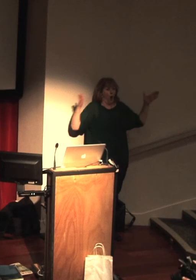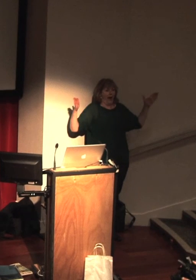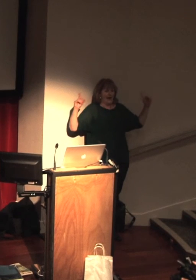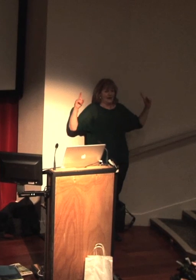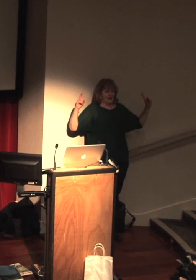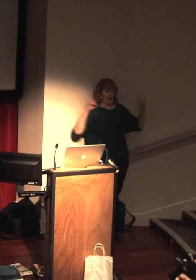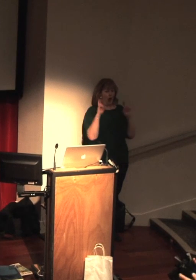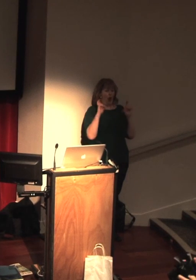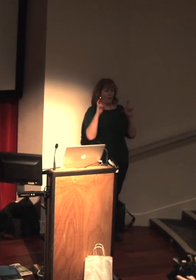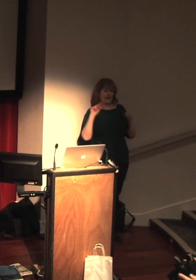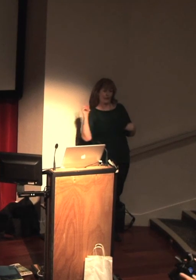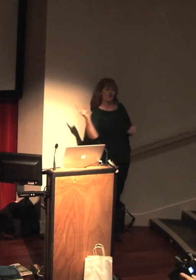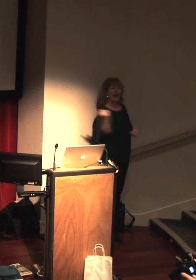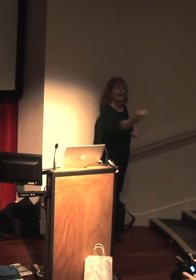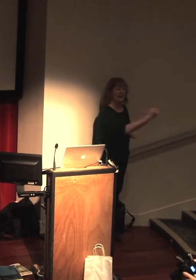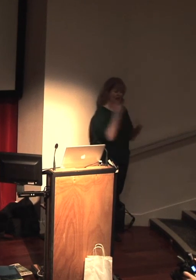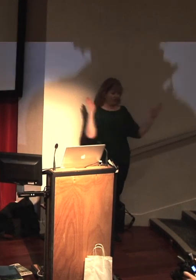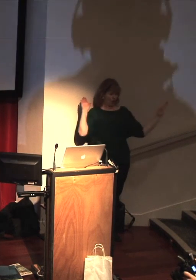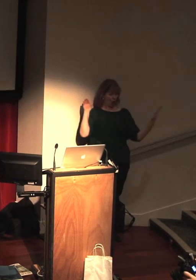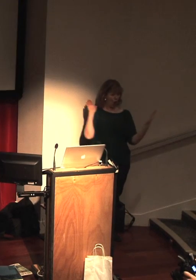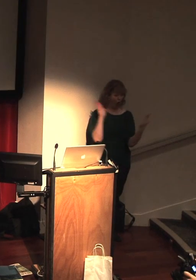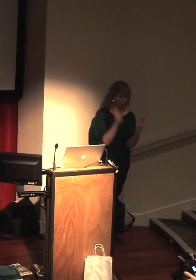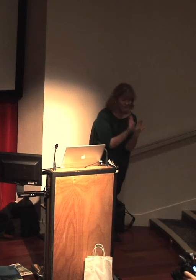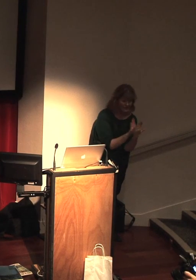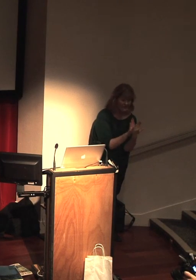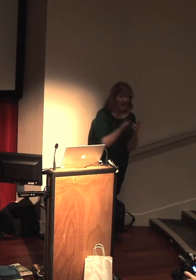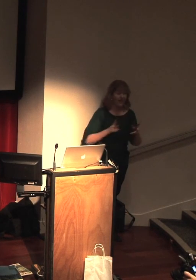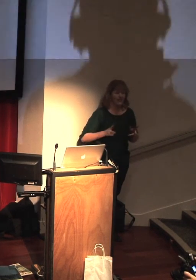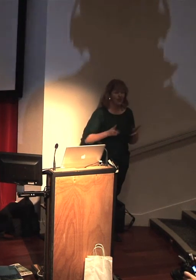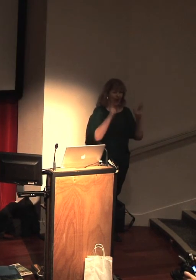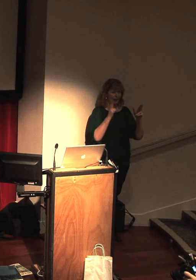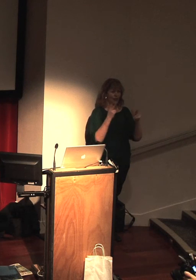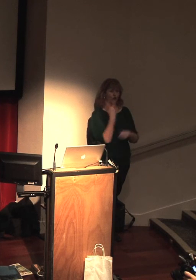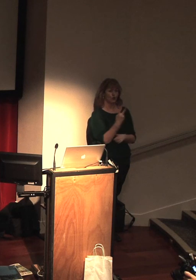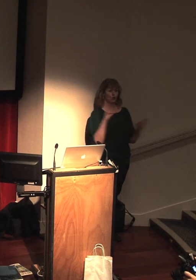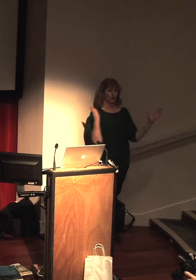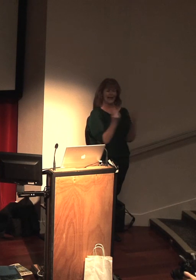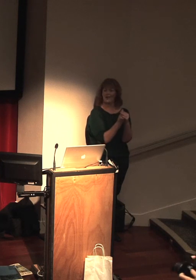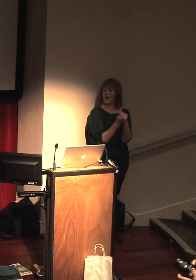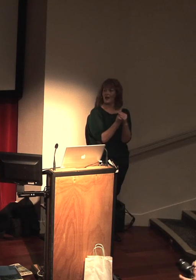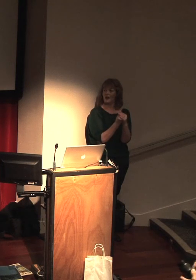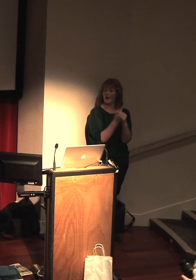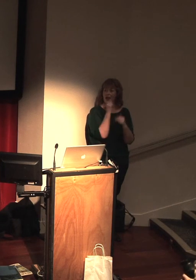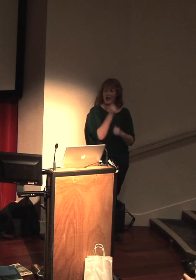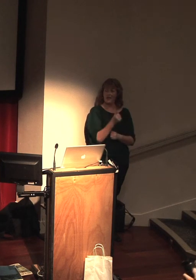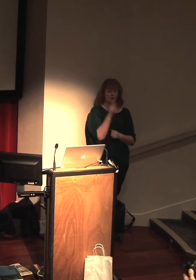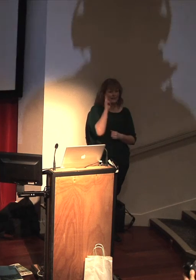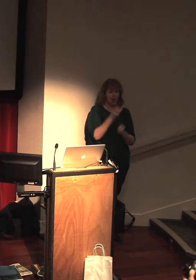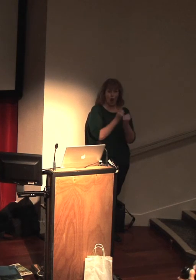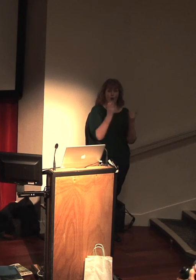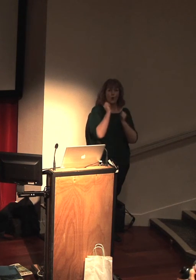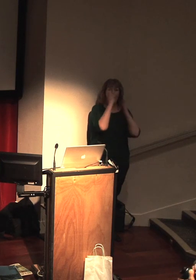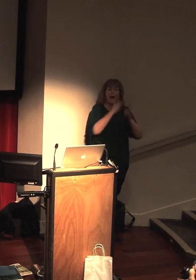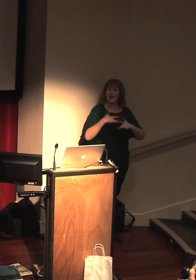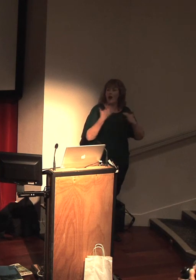he's going to come around again and you go in closer and get another shot. And then you cut those two shots together. So a lot of the wildlife stuff you see where it cuts from a wide